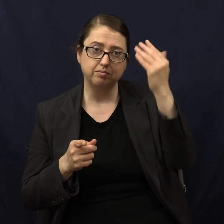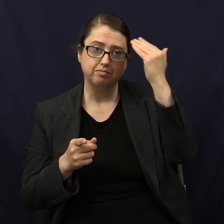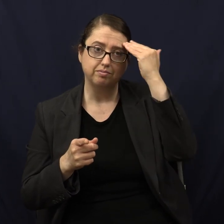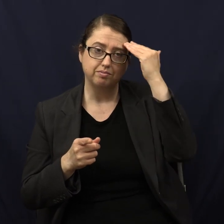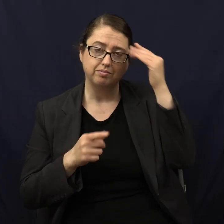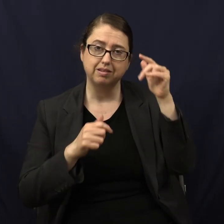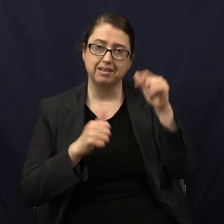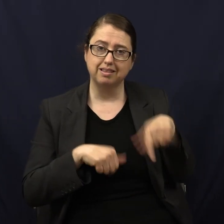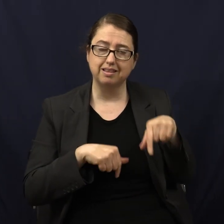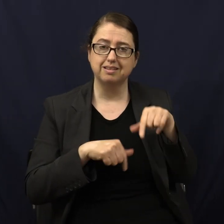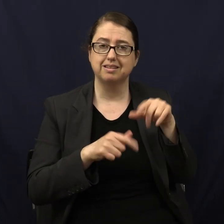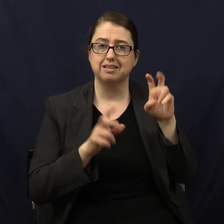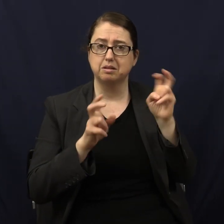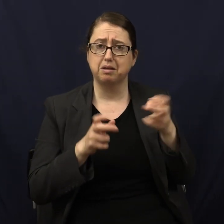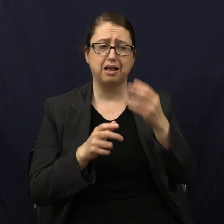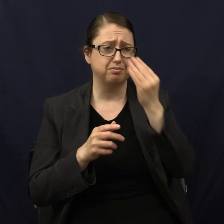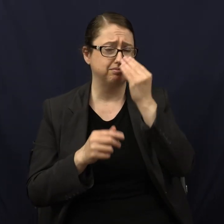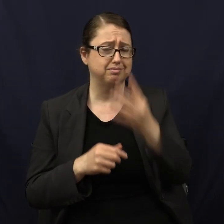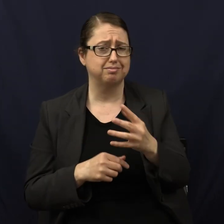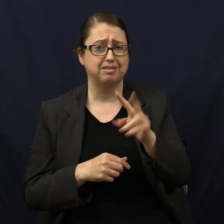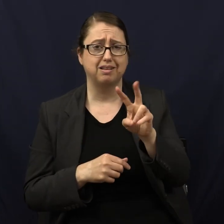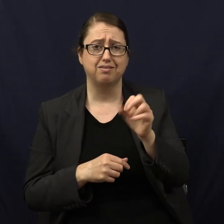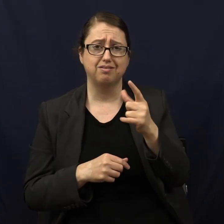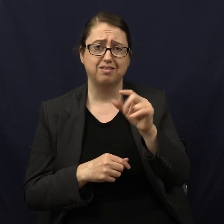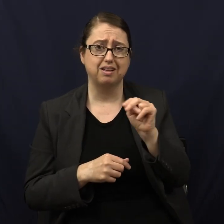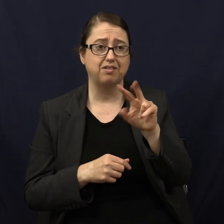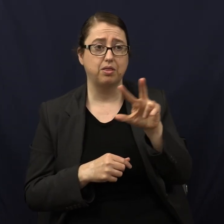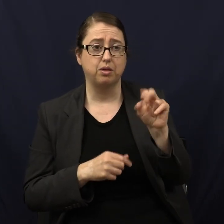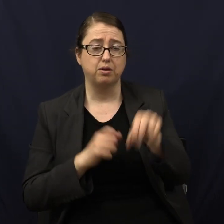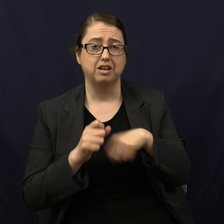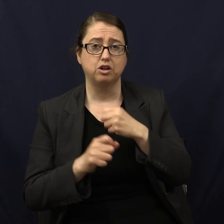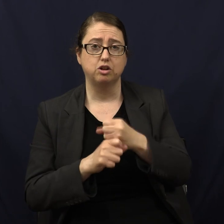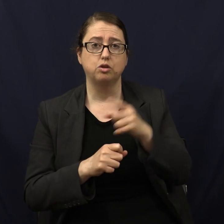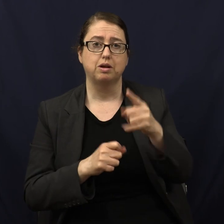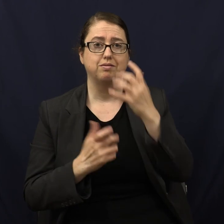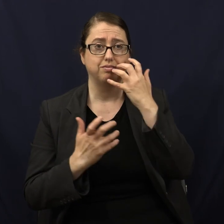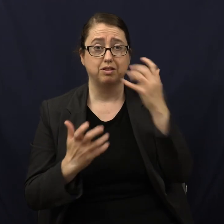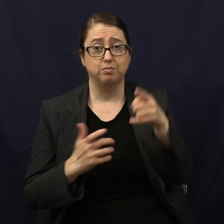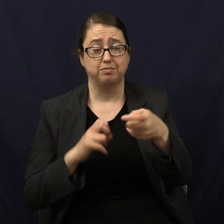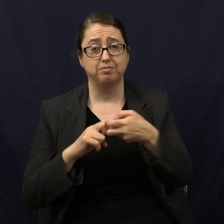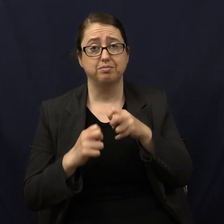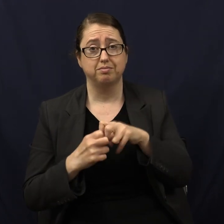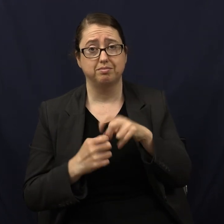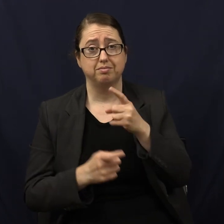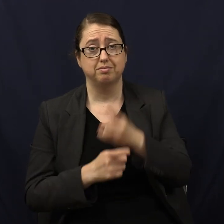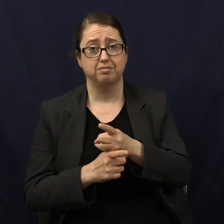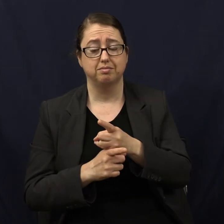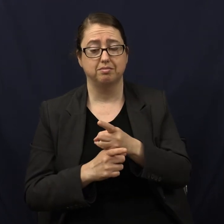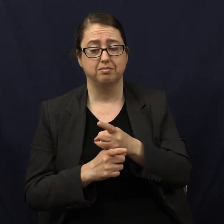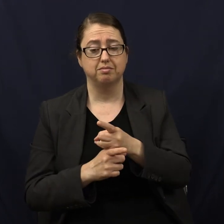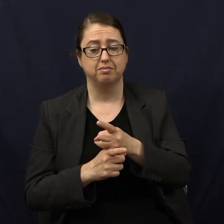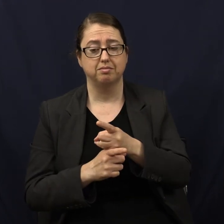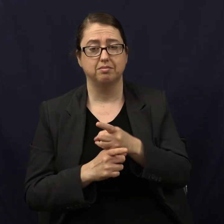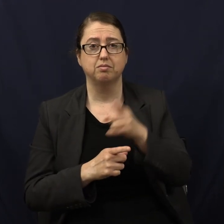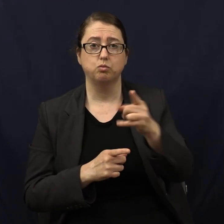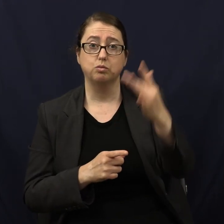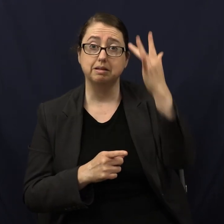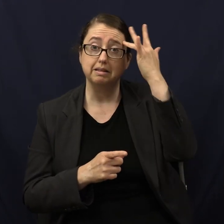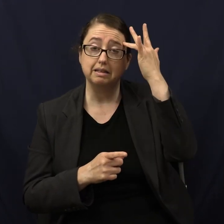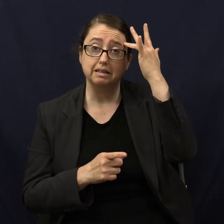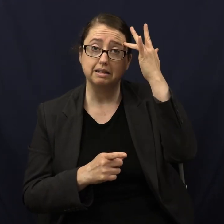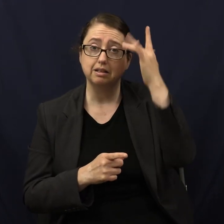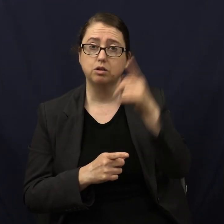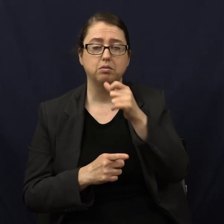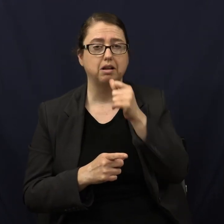on the subject. I don't care if you've been vegan for 30 years. You're obese. You have a problem, right? You're sick.